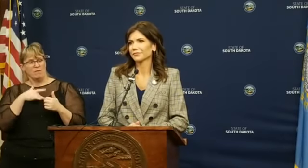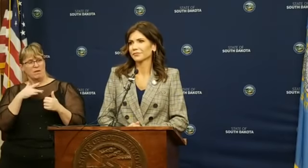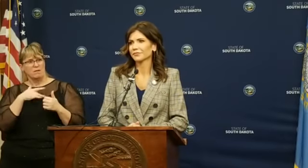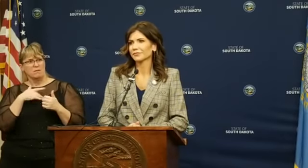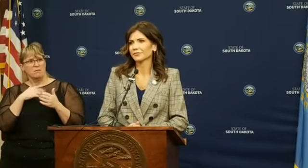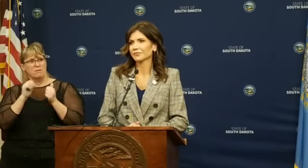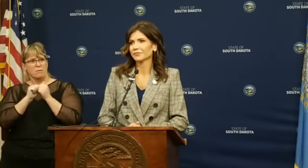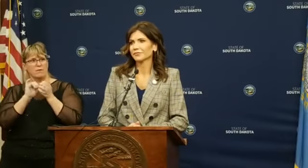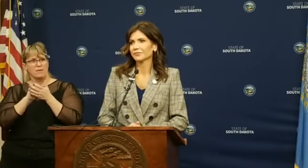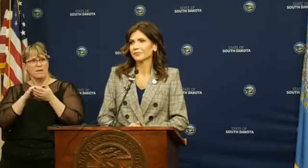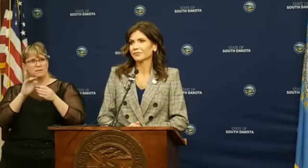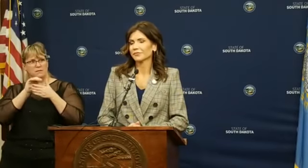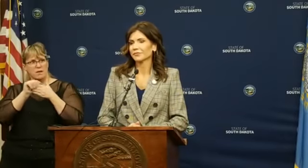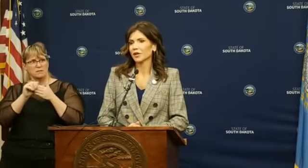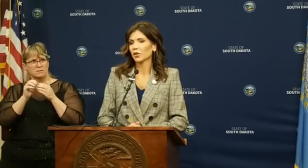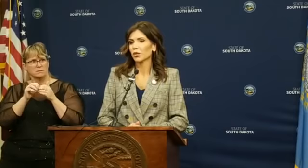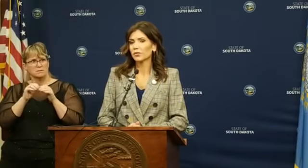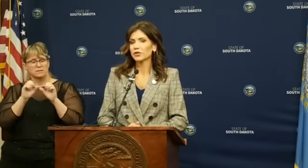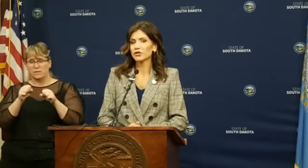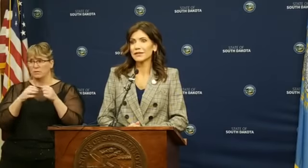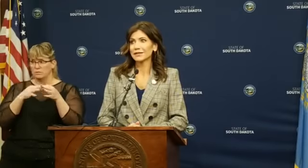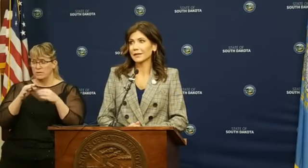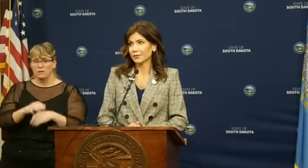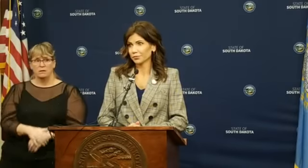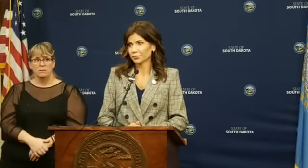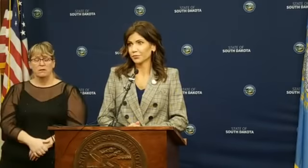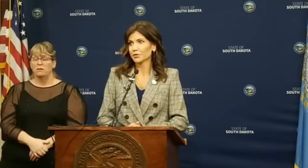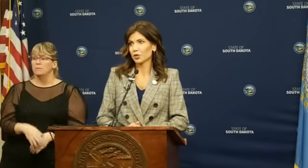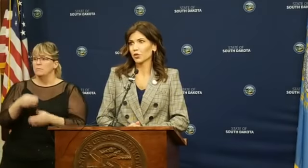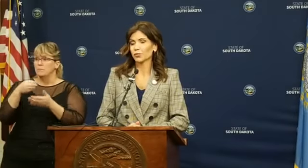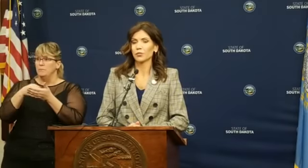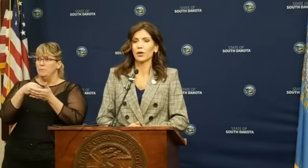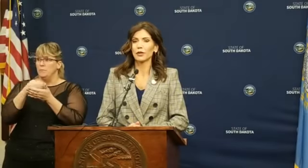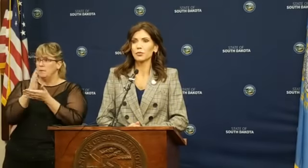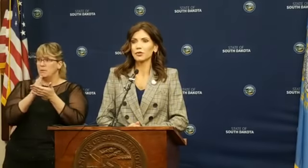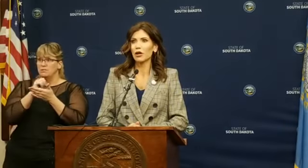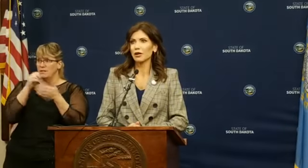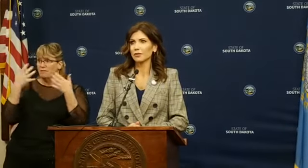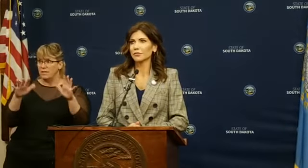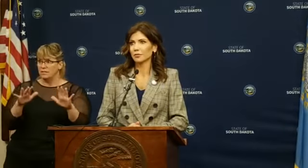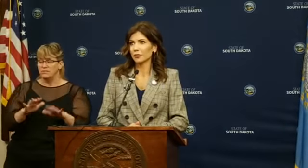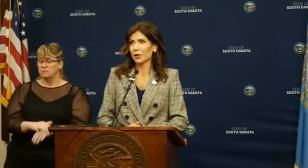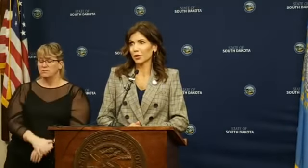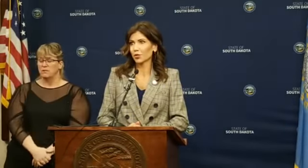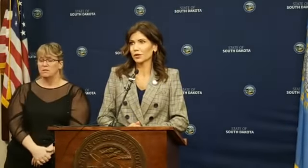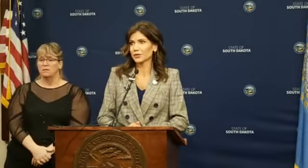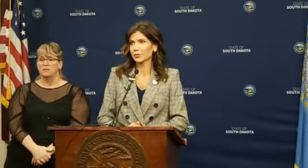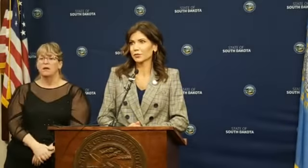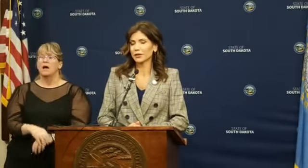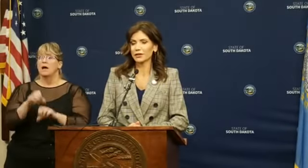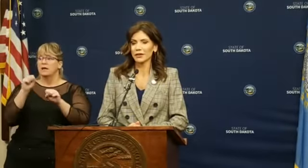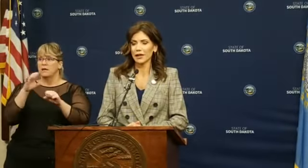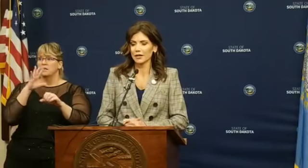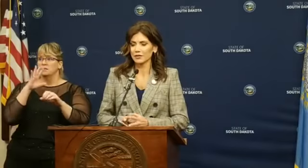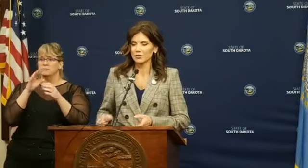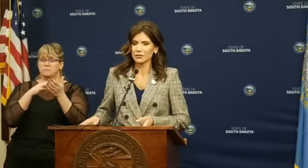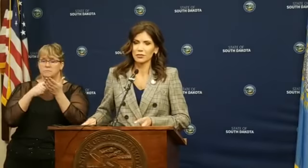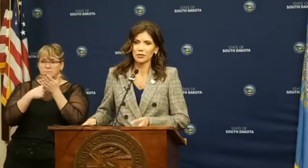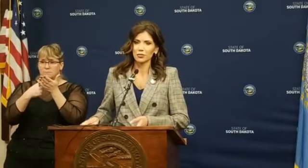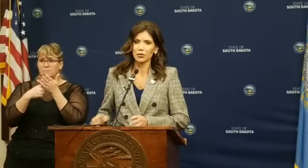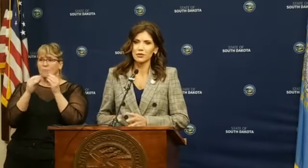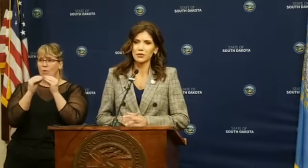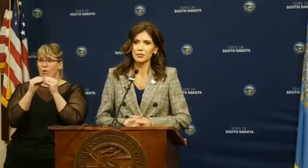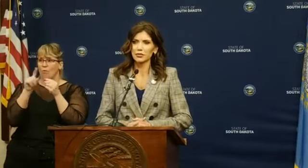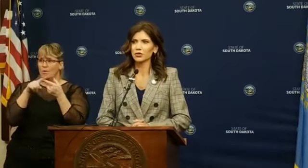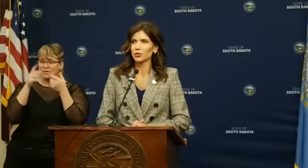trying to spend those dollars throughout this session, ma'am. Well, the budget's not done, so I'll be able to talk better when it's completed. I hate to